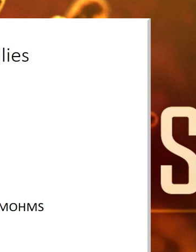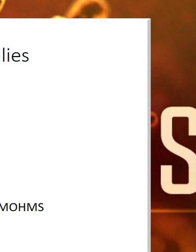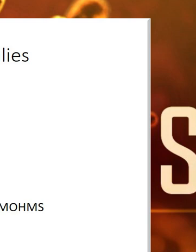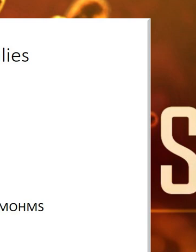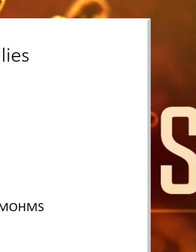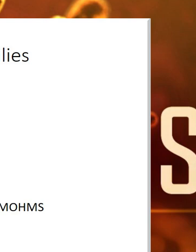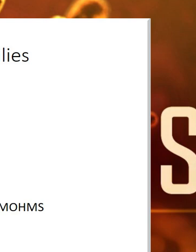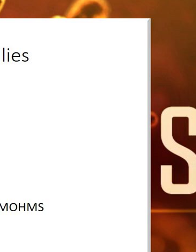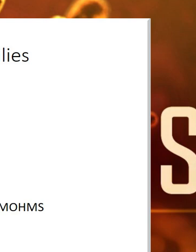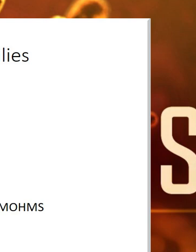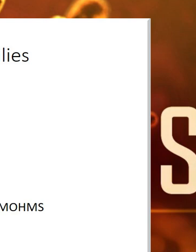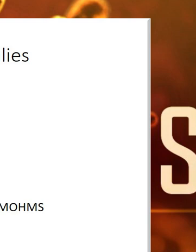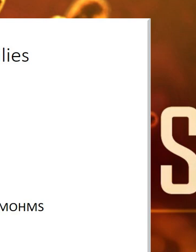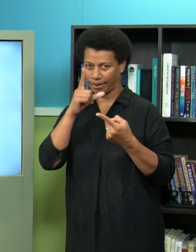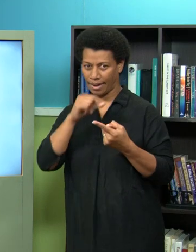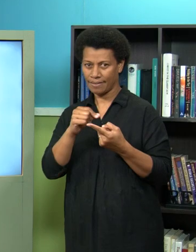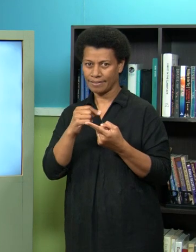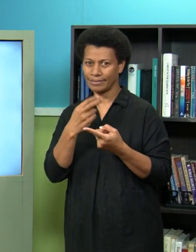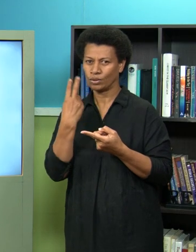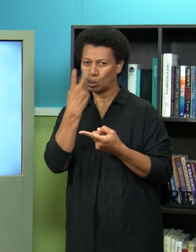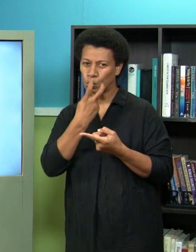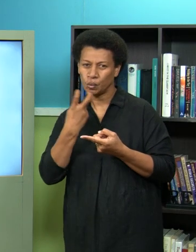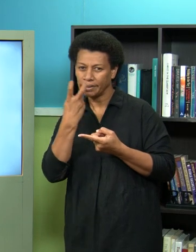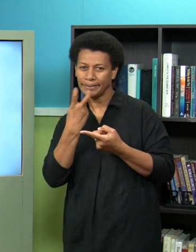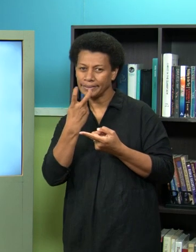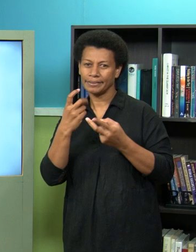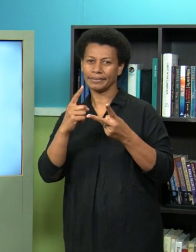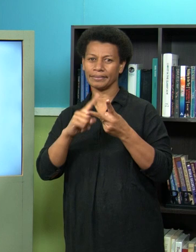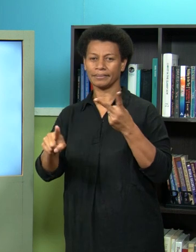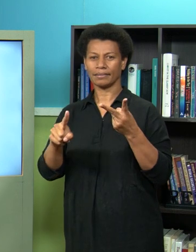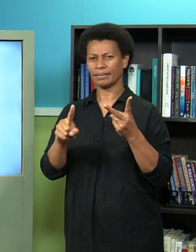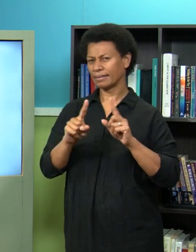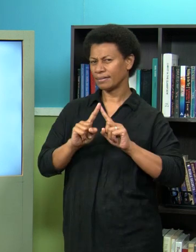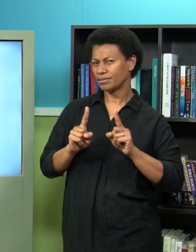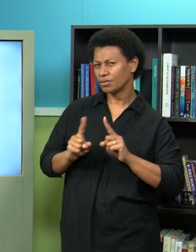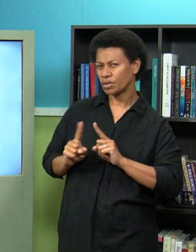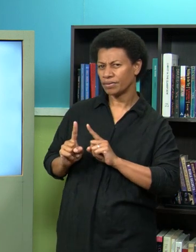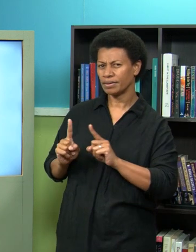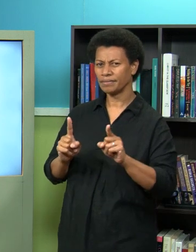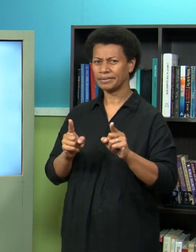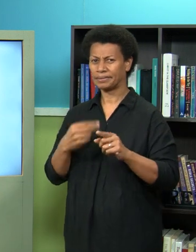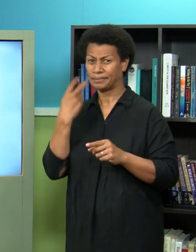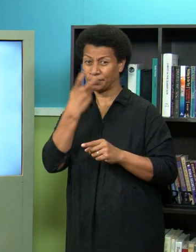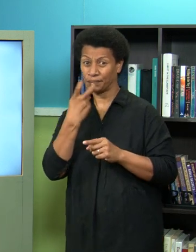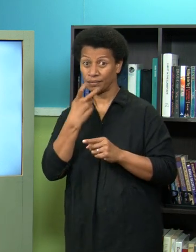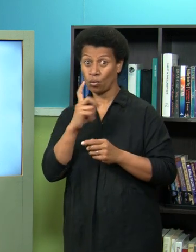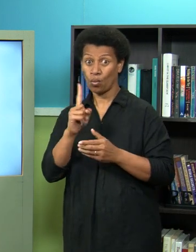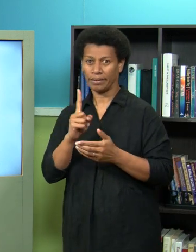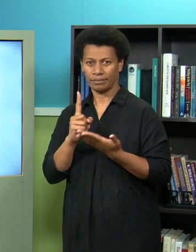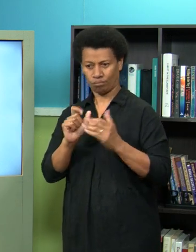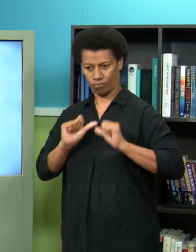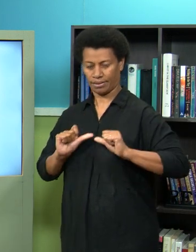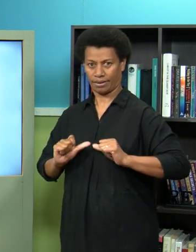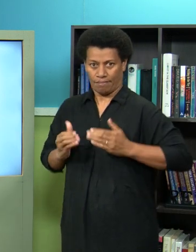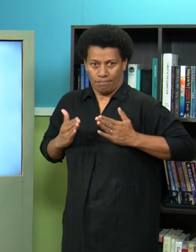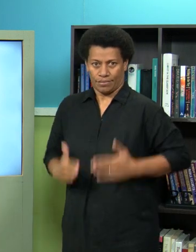so that you get the phytonutrients you get the antioxidants which helps fight against inflammation exercise